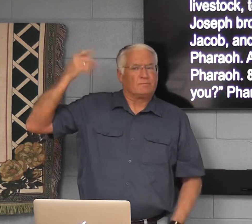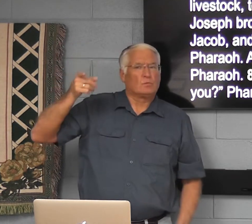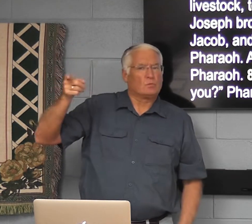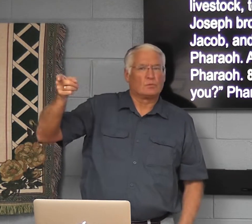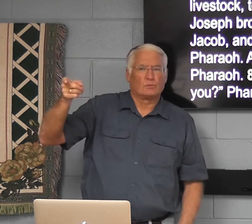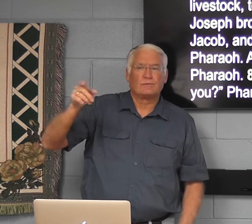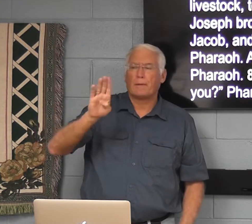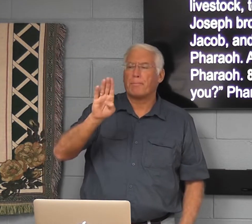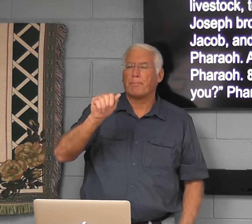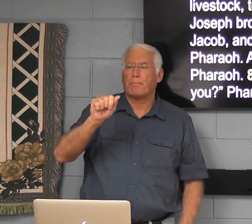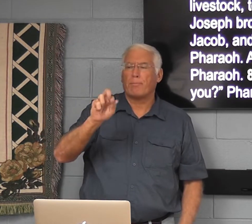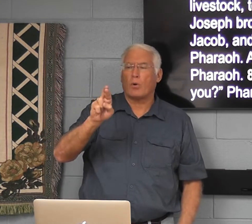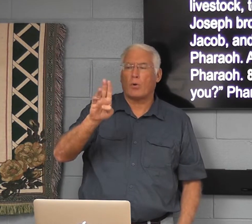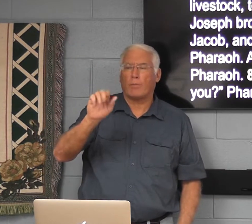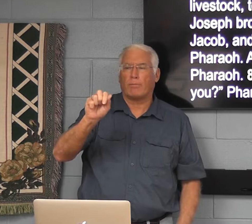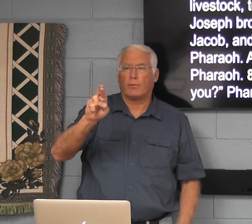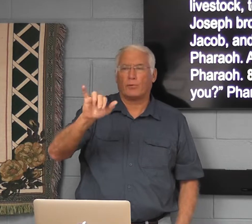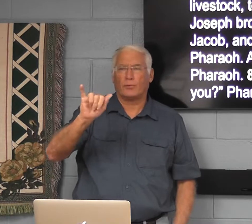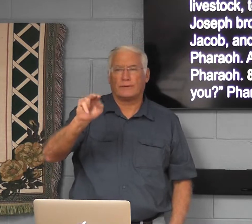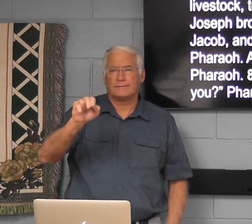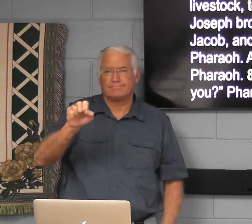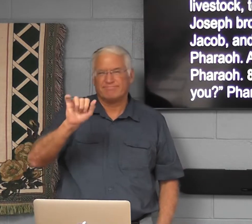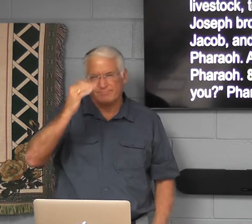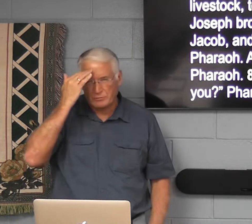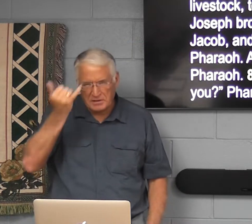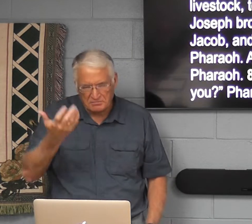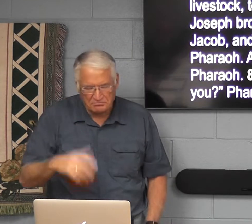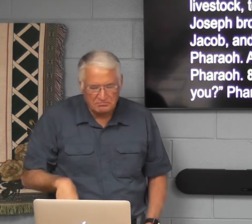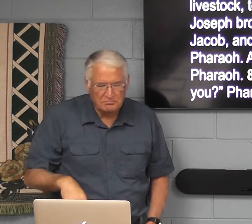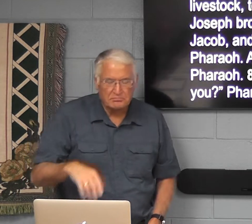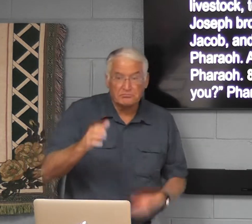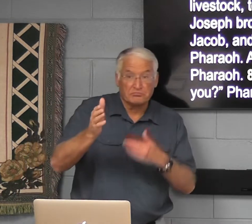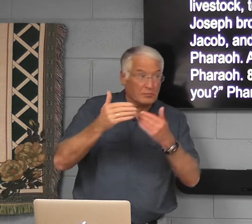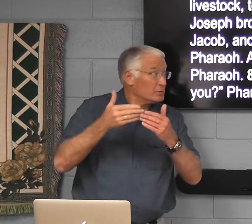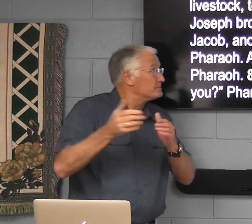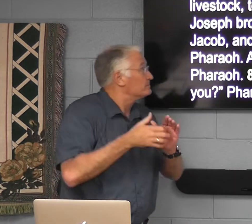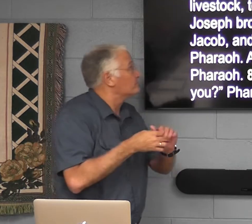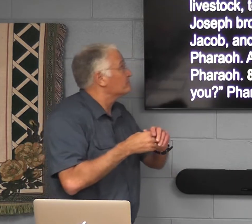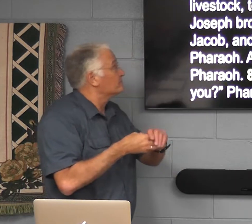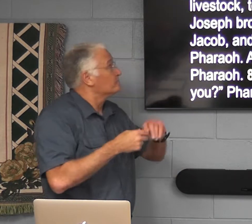So they remembered that from in their past. So they called that barbarians.